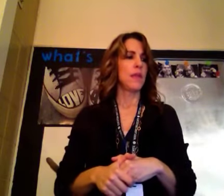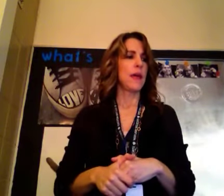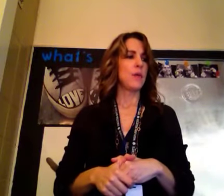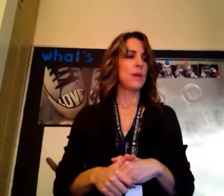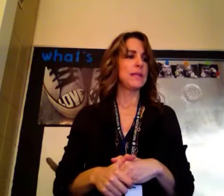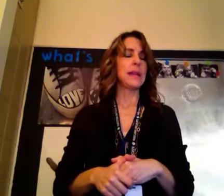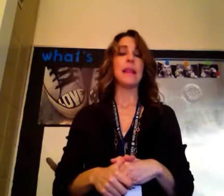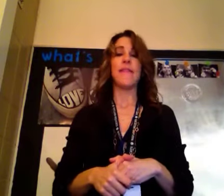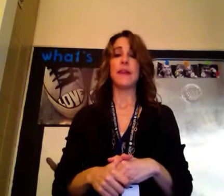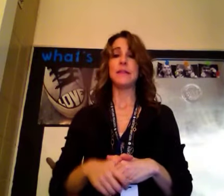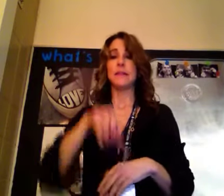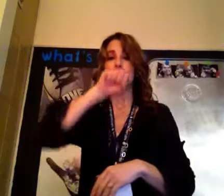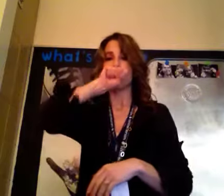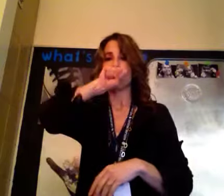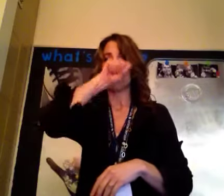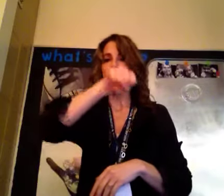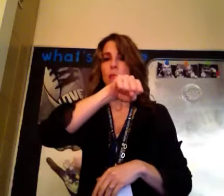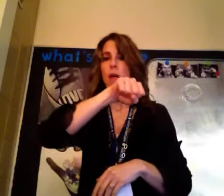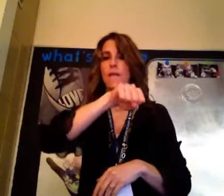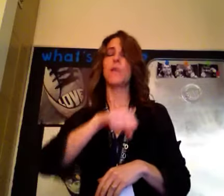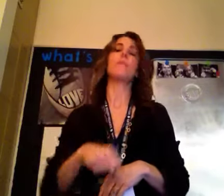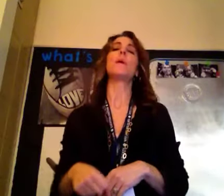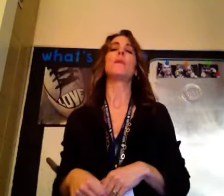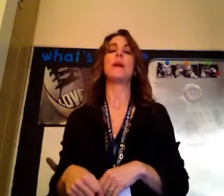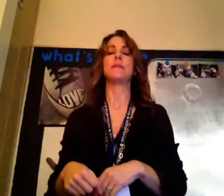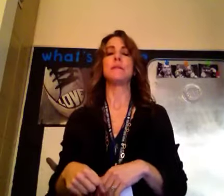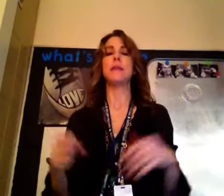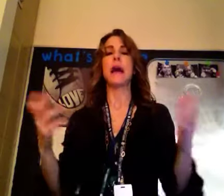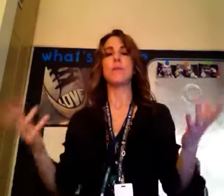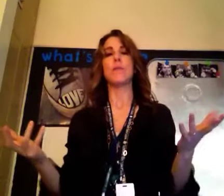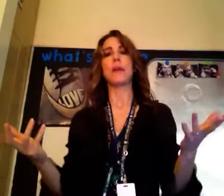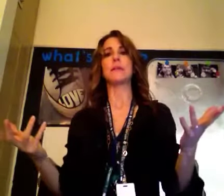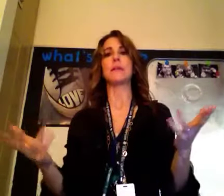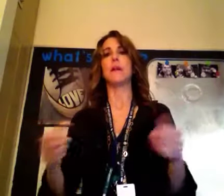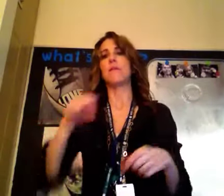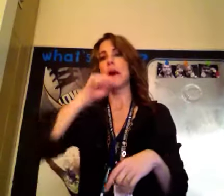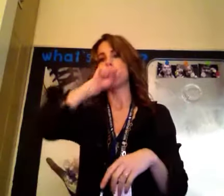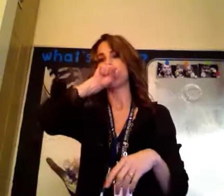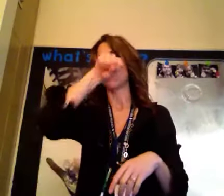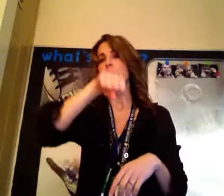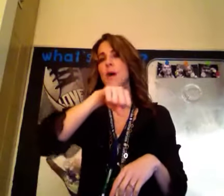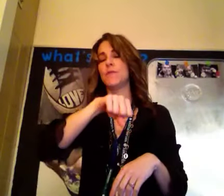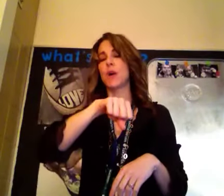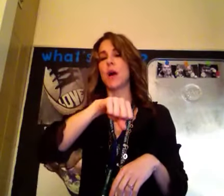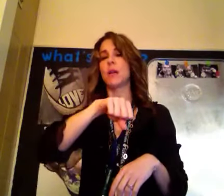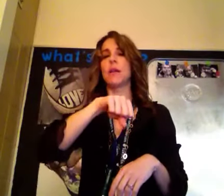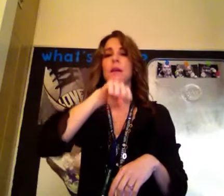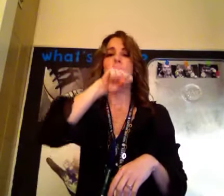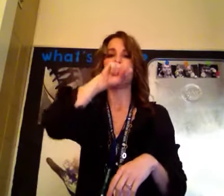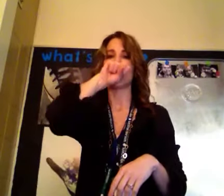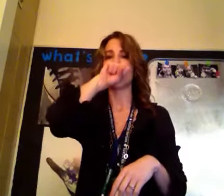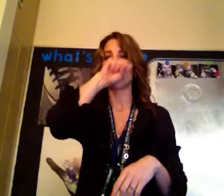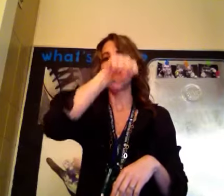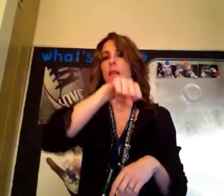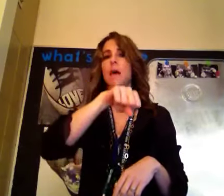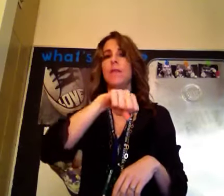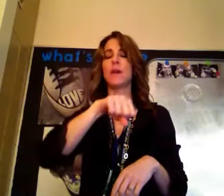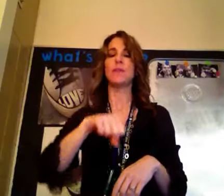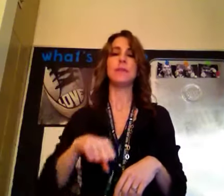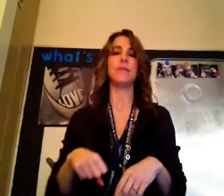Then we did love it. Love it, remember that's non-romantic love. I love, love chocolate, I, I love watching TV,